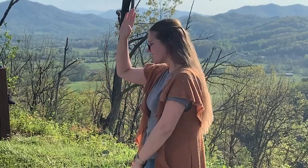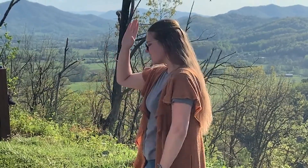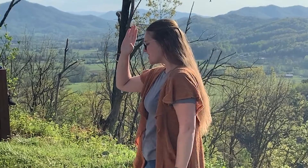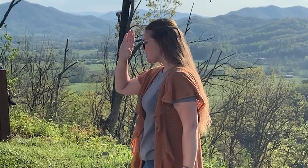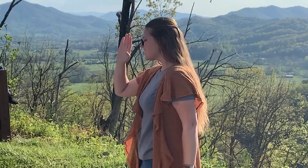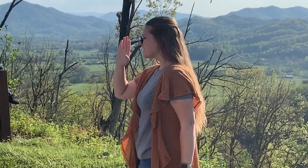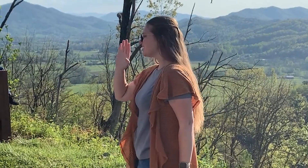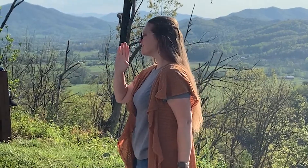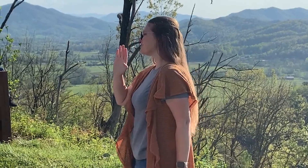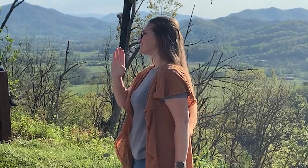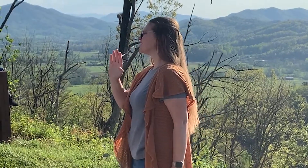God.